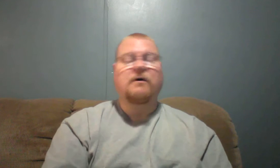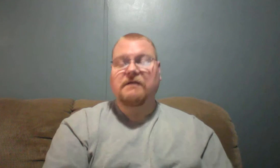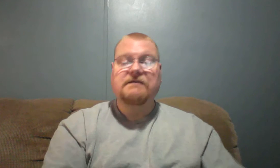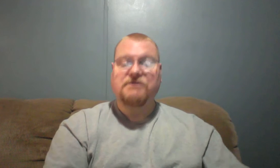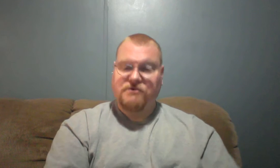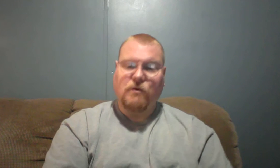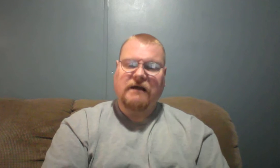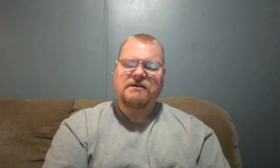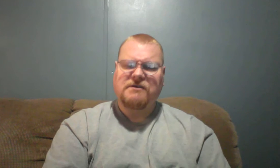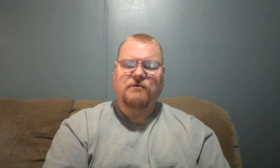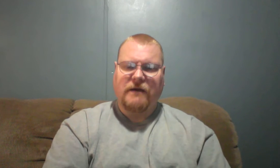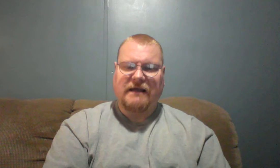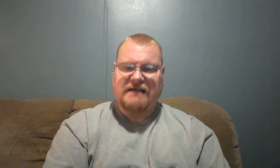let's use a quick example.